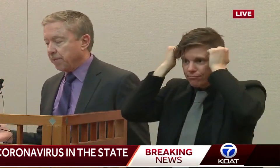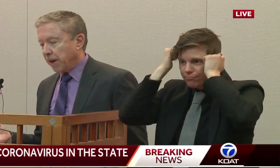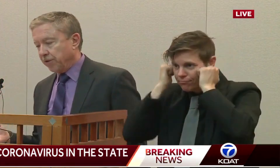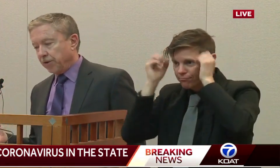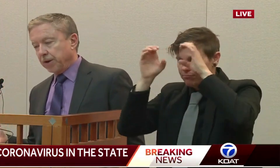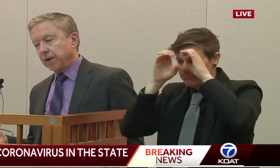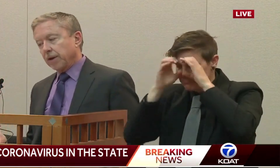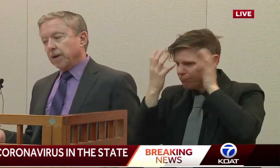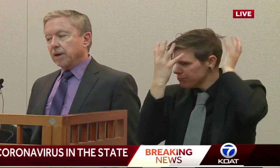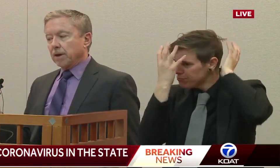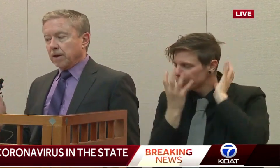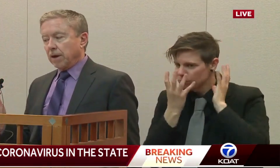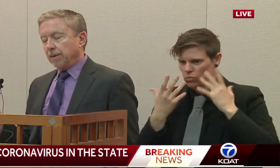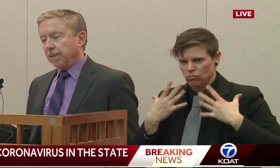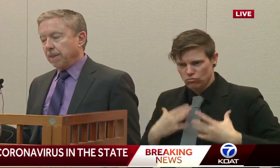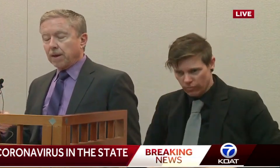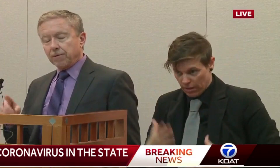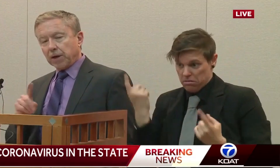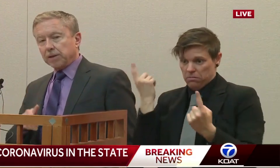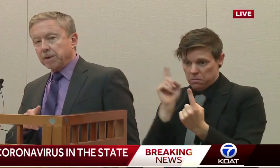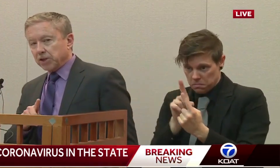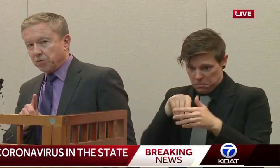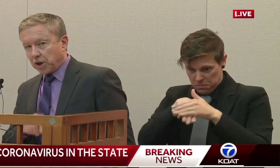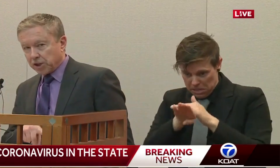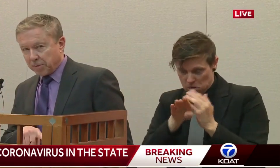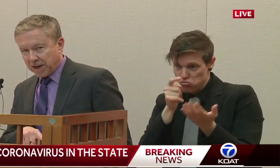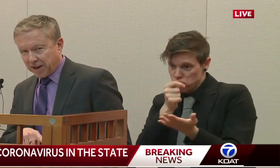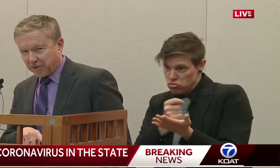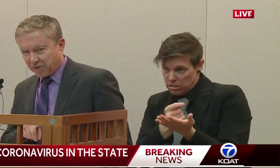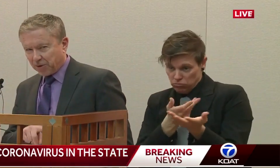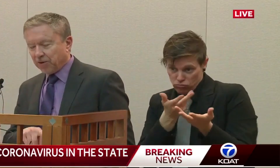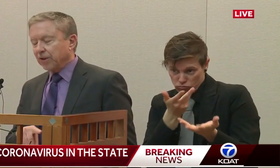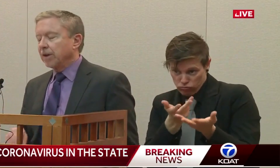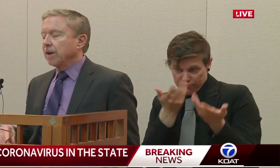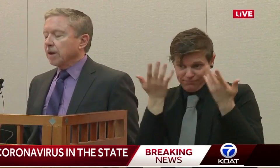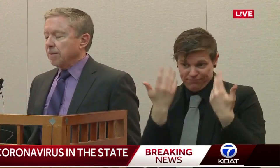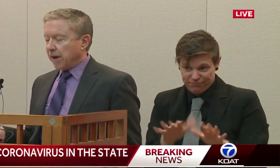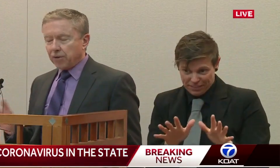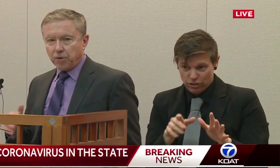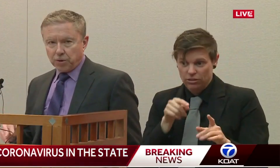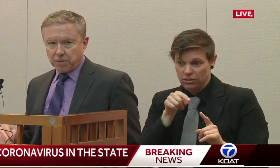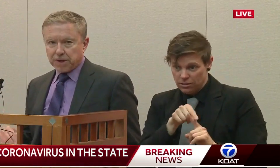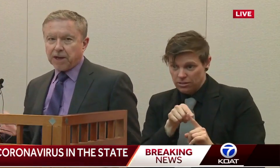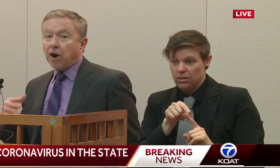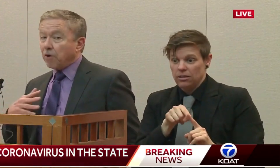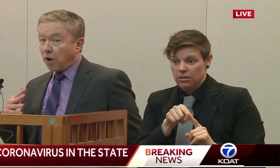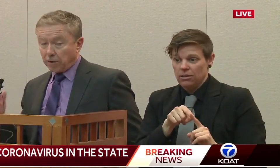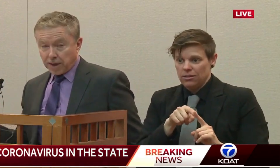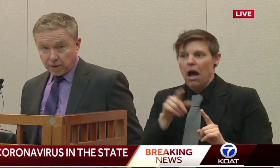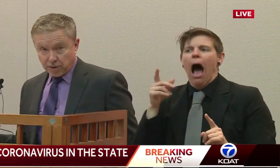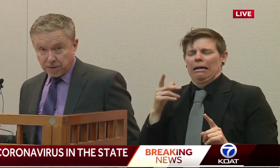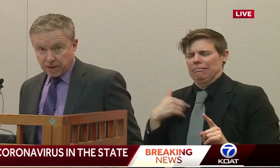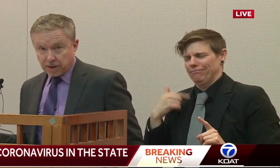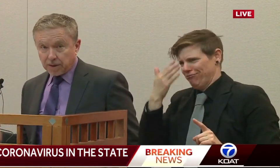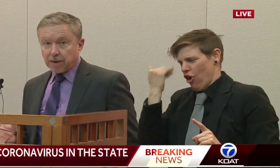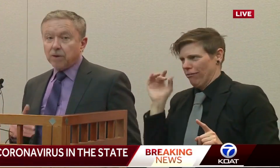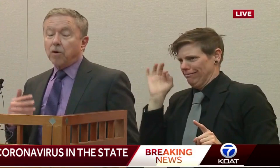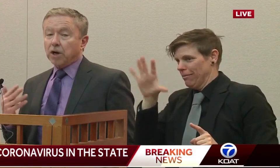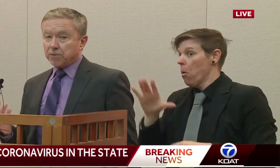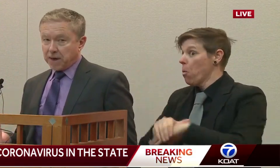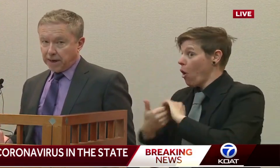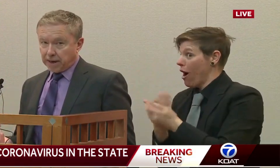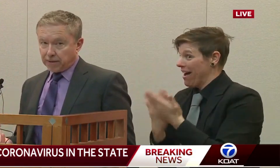treat that patient. I forgot to mention washing my hands first. Come out of the room, take off all of that equipment,